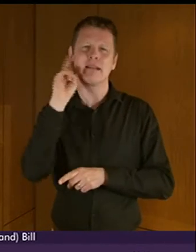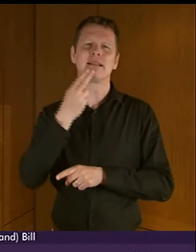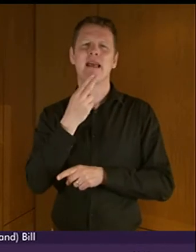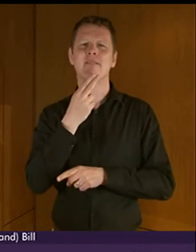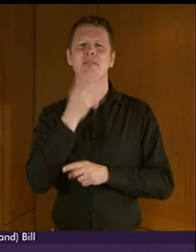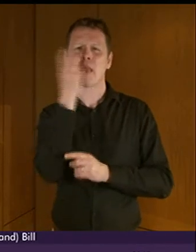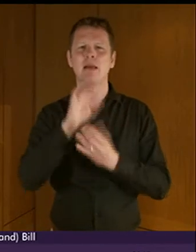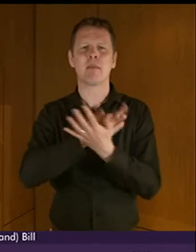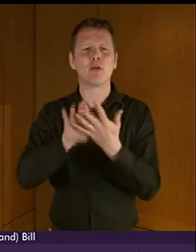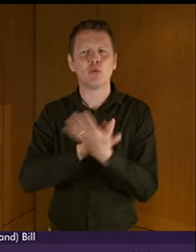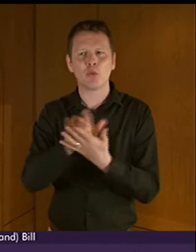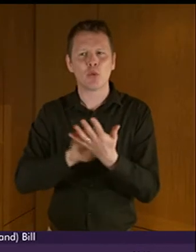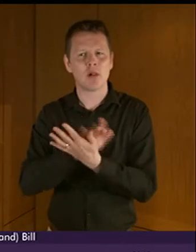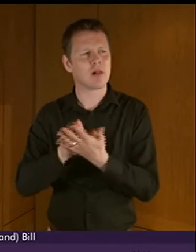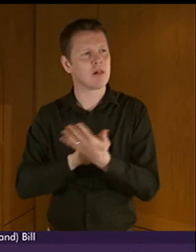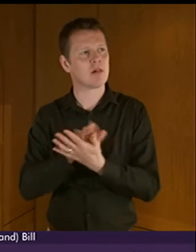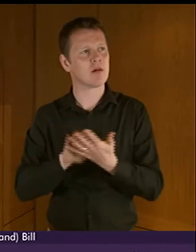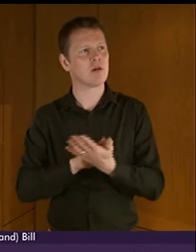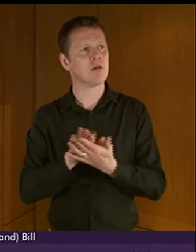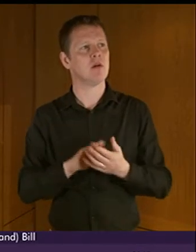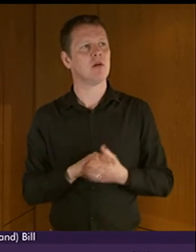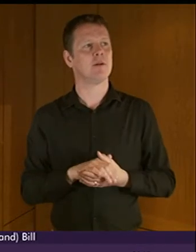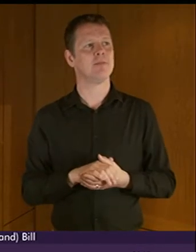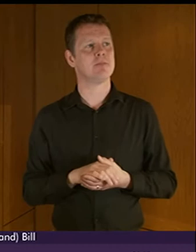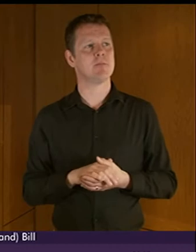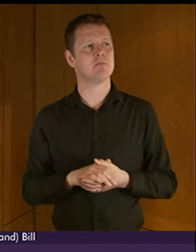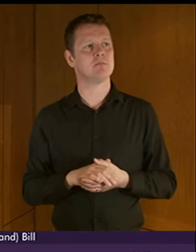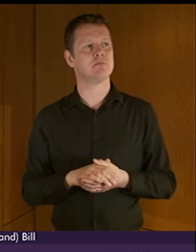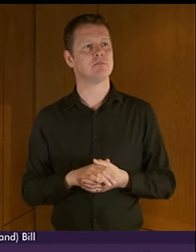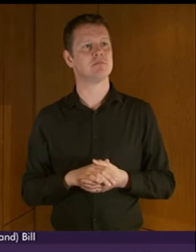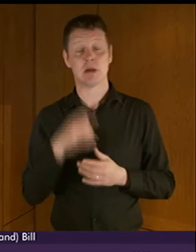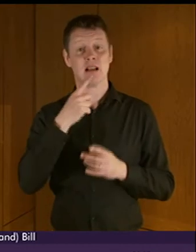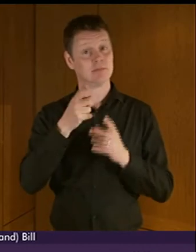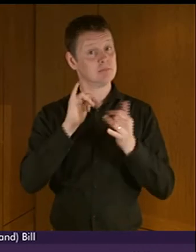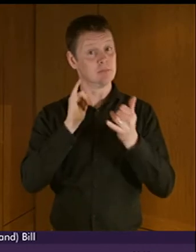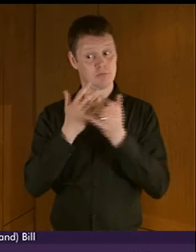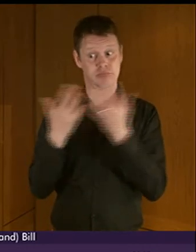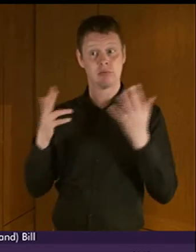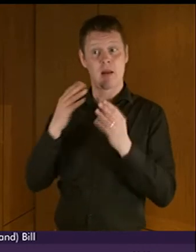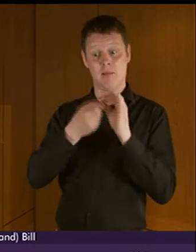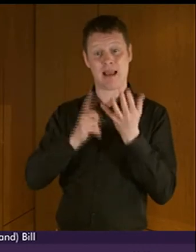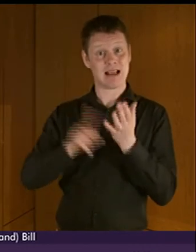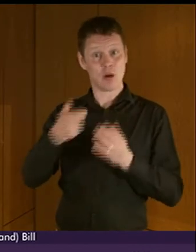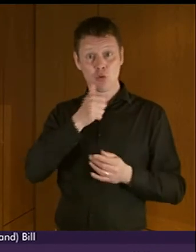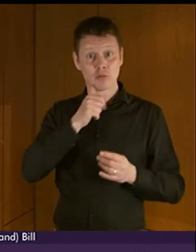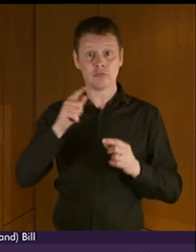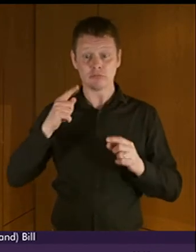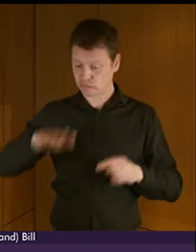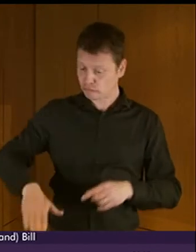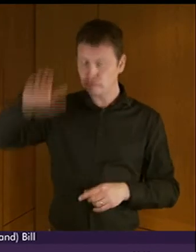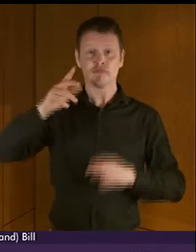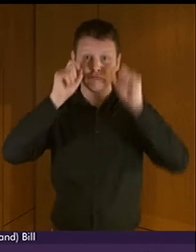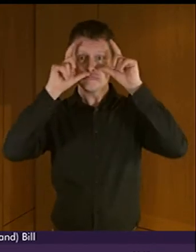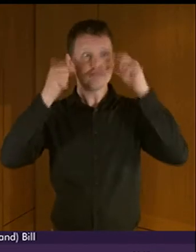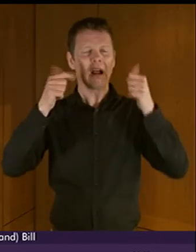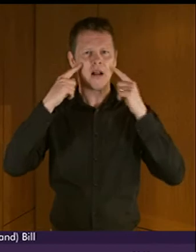sometimes a person using BSL because of a degenerative sight loss after being profoundly deaf sometimes have